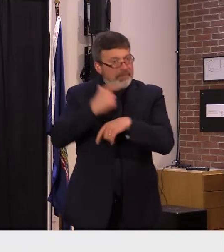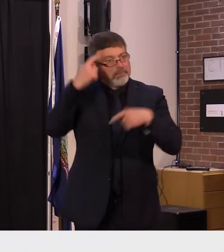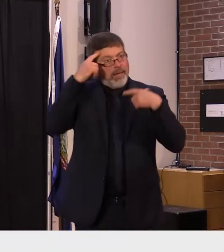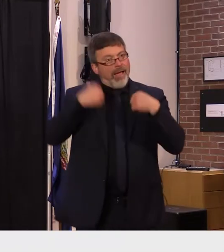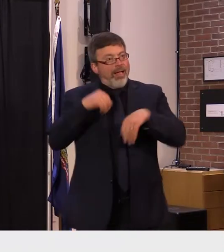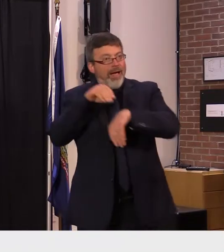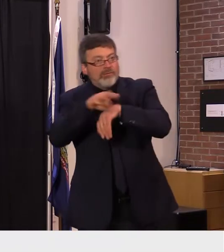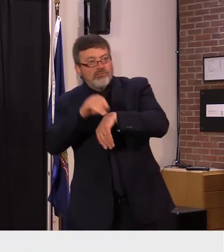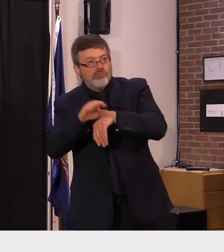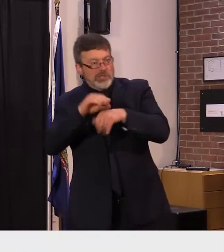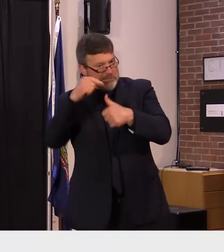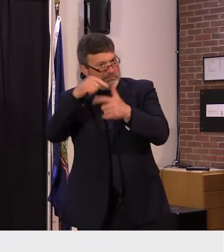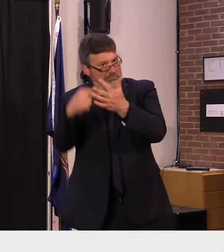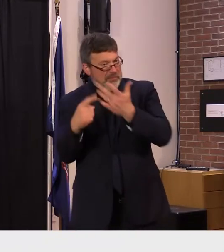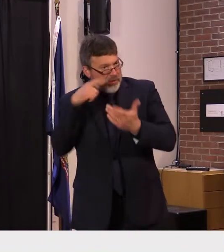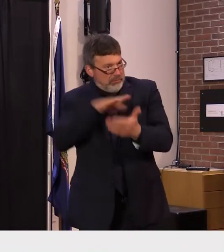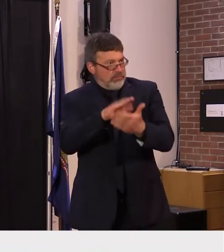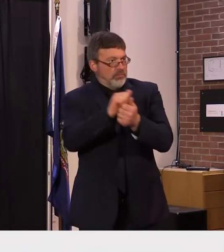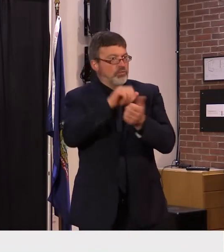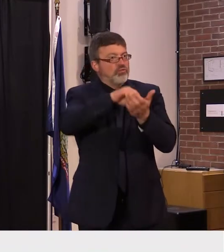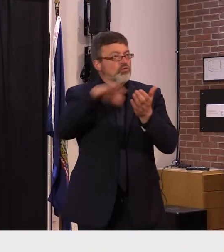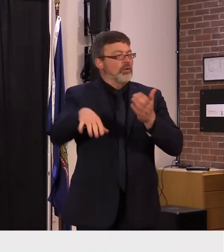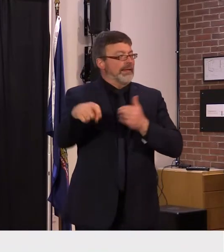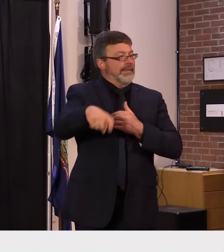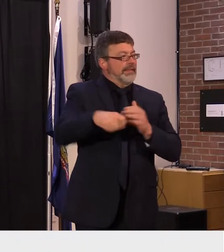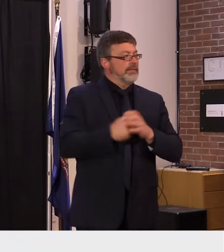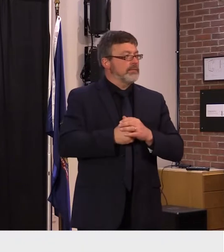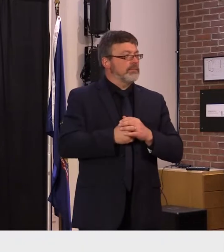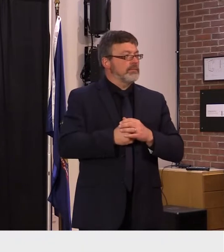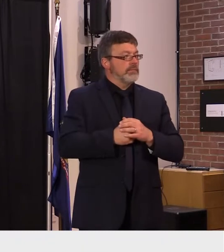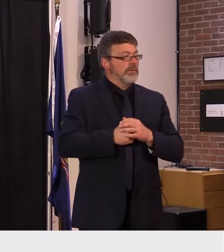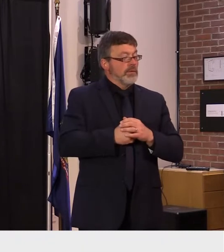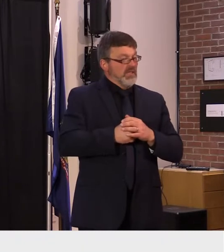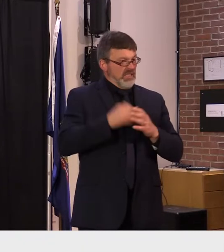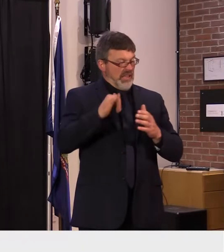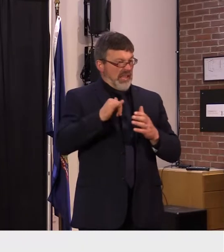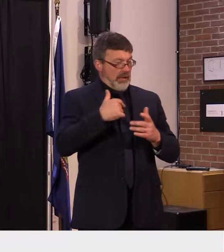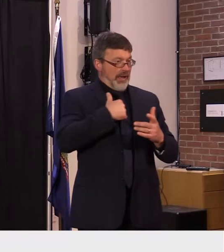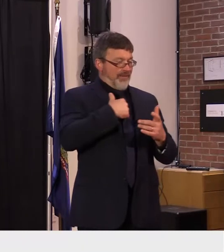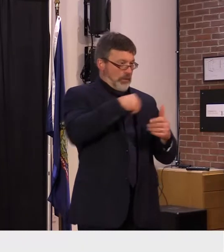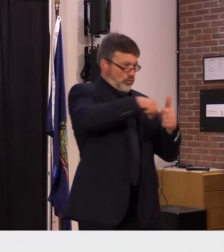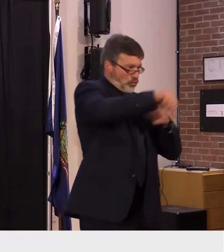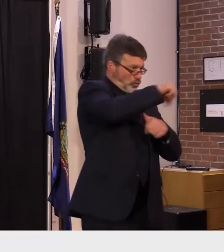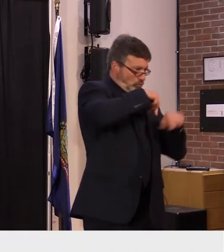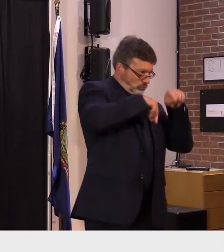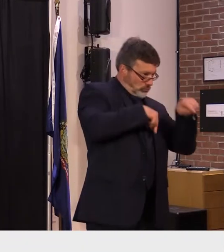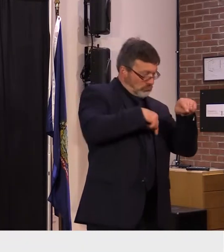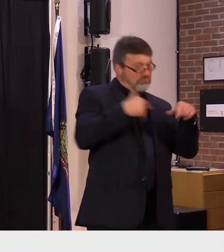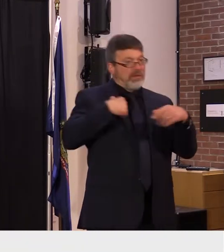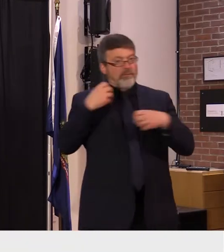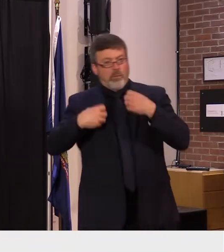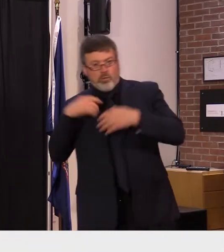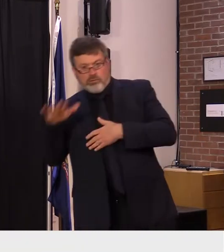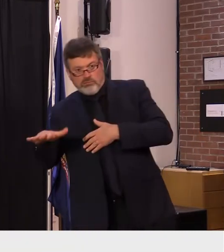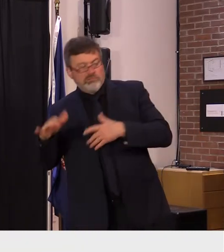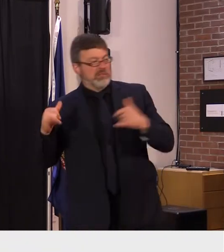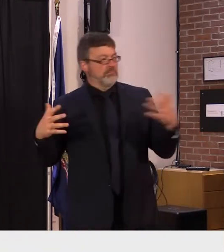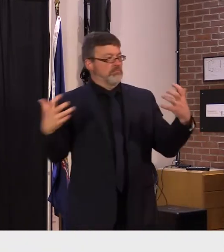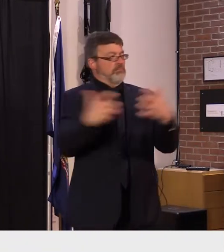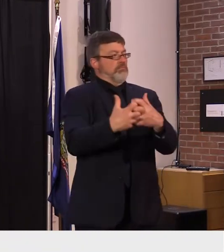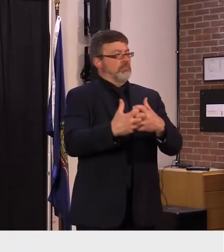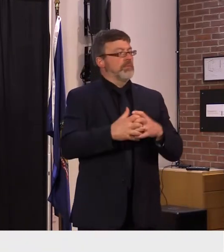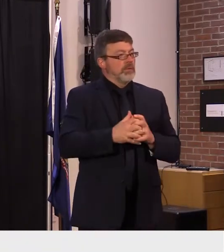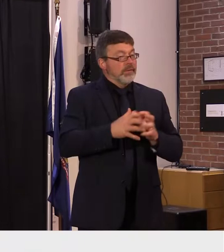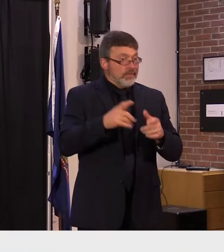social emotional needs of students is a wellness program for staff we will be announcing a partnership with v high and its path program